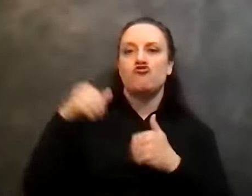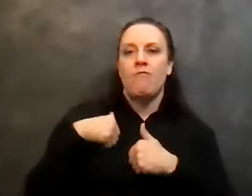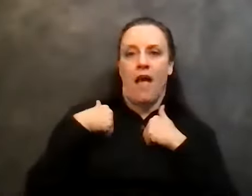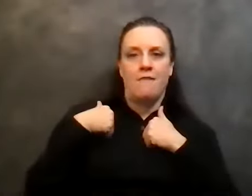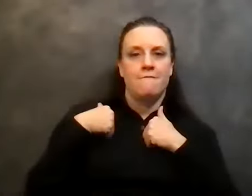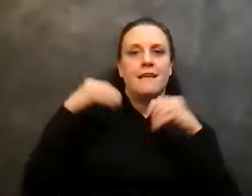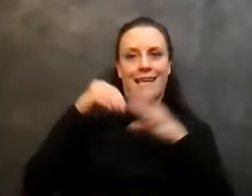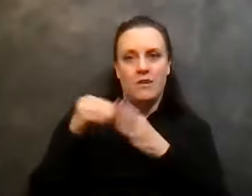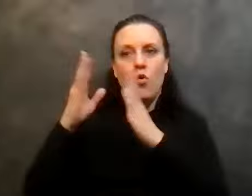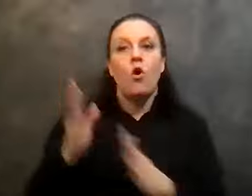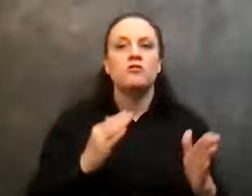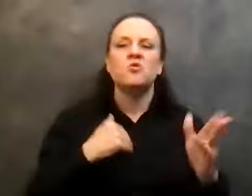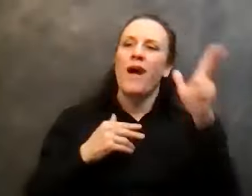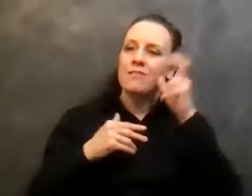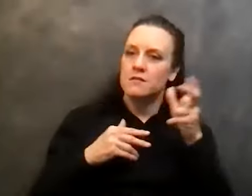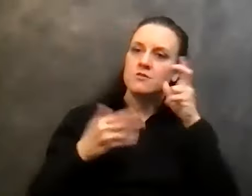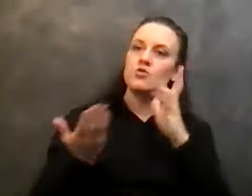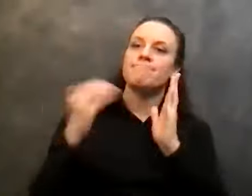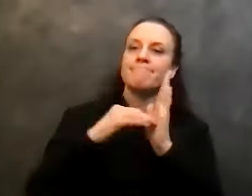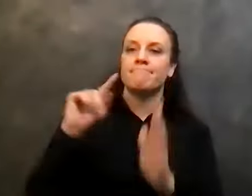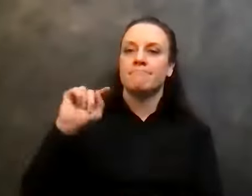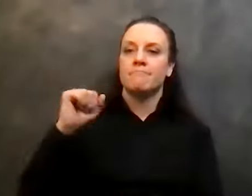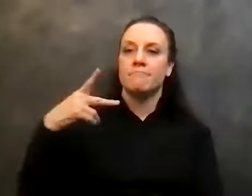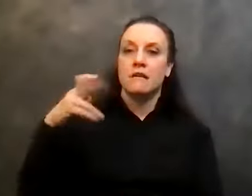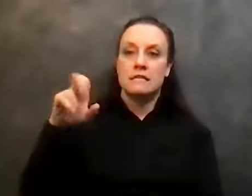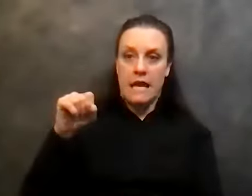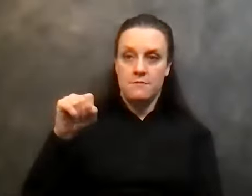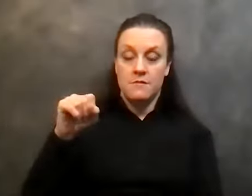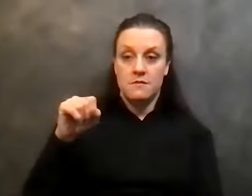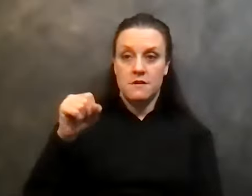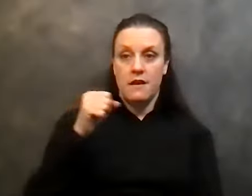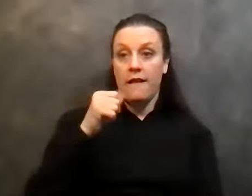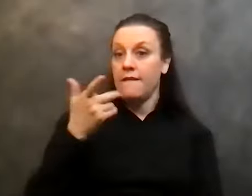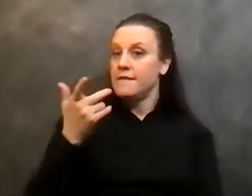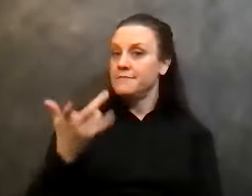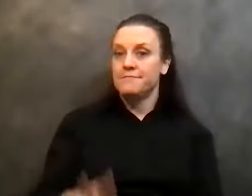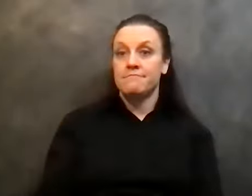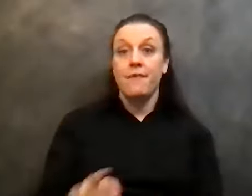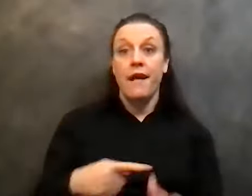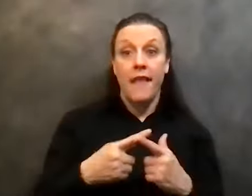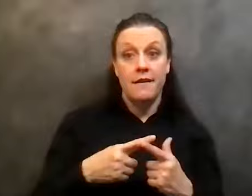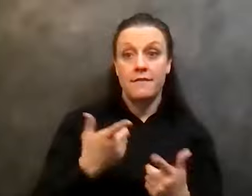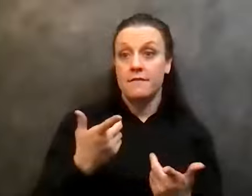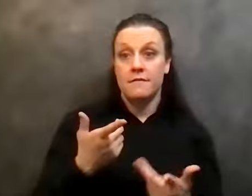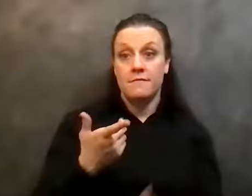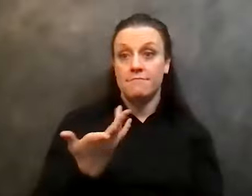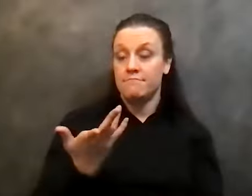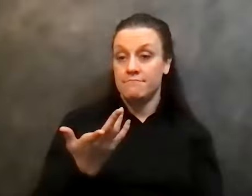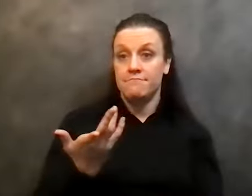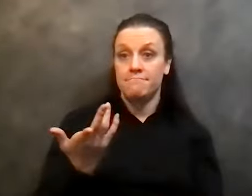listened to these Joe and Charlie tapes. I, and then I got thrown in the barrel and what that looked like. had found, uh, I